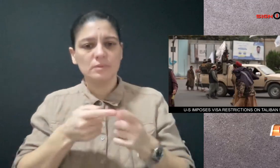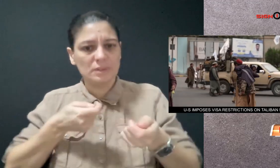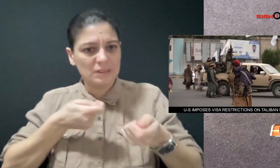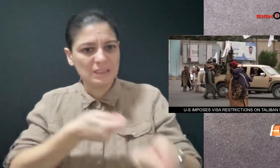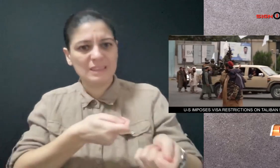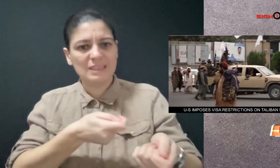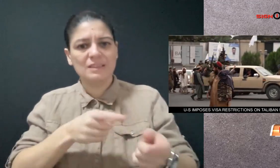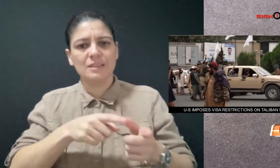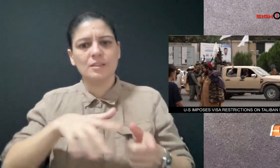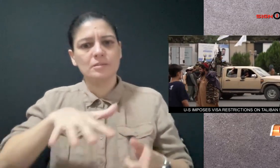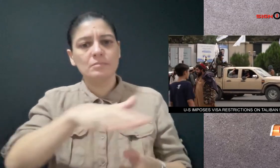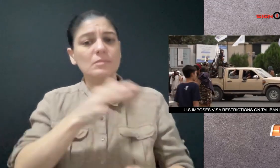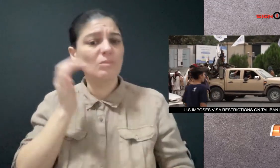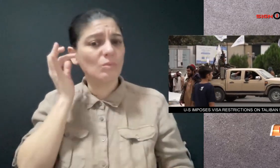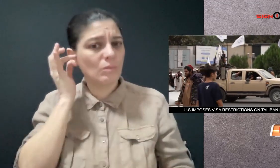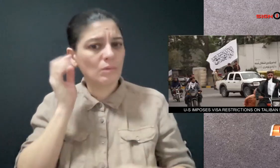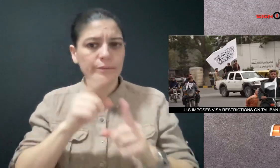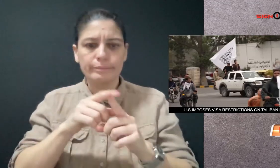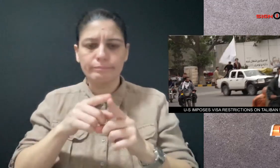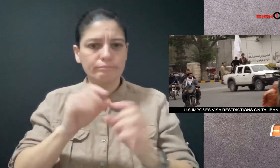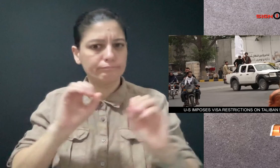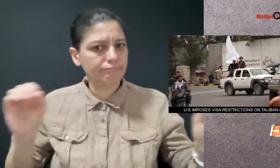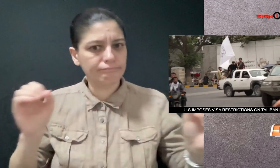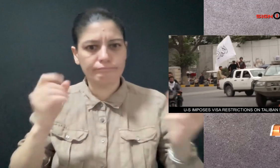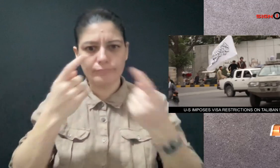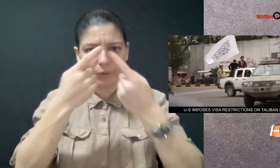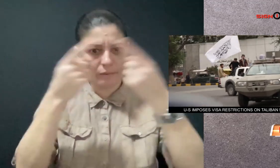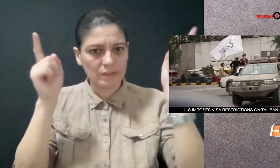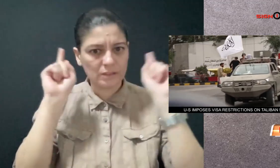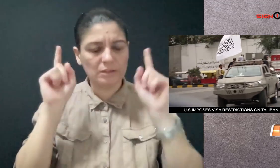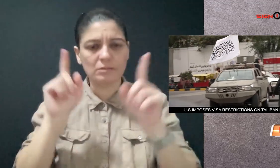And forced women out of universities and the workforce.